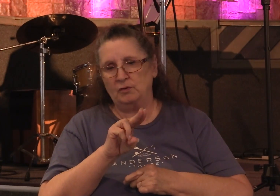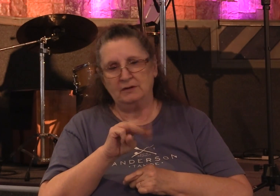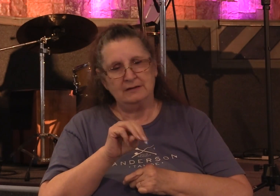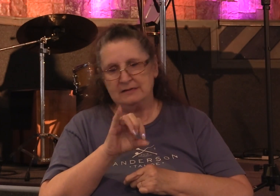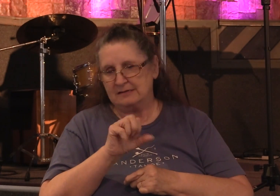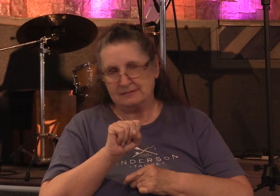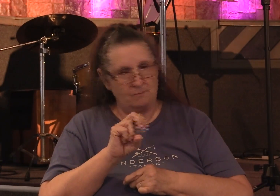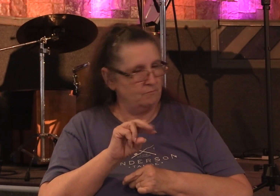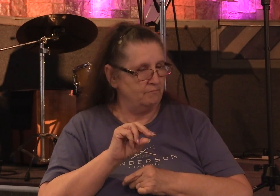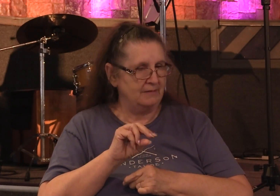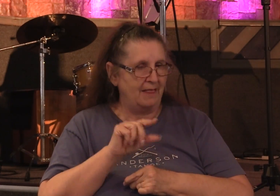That was love.